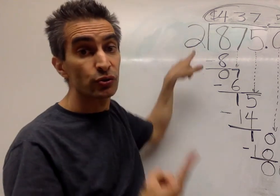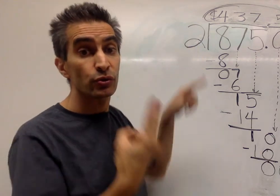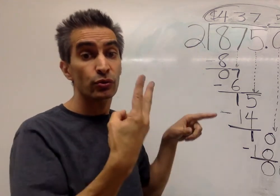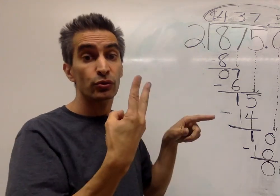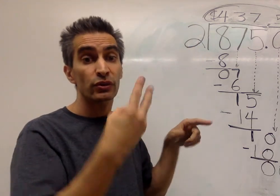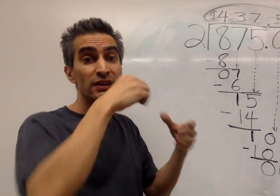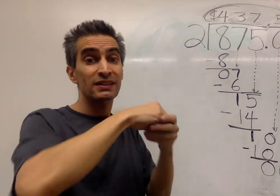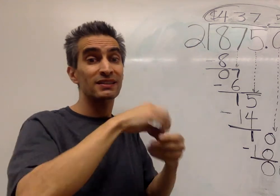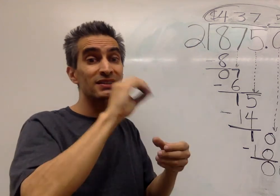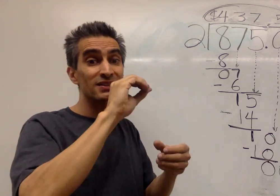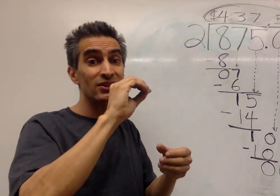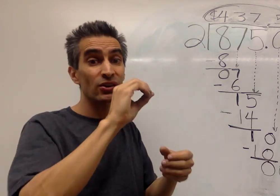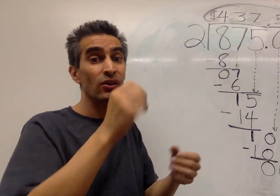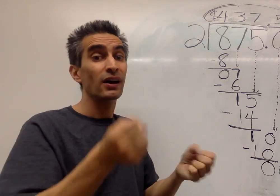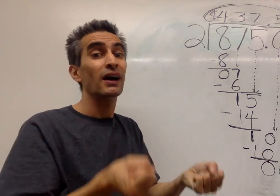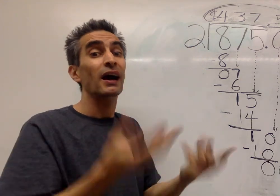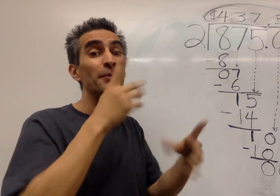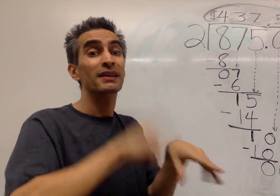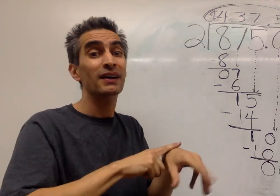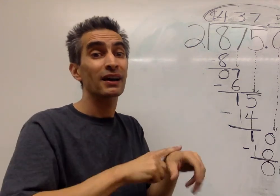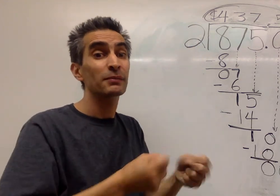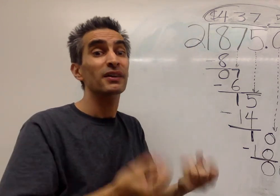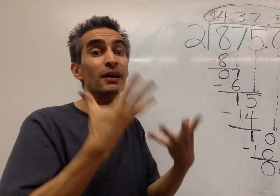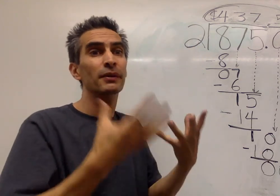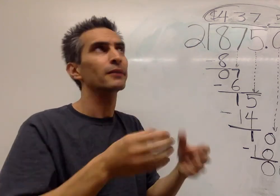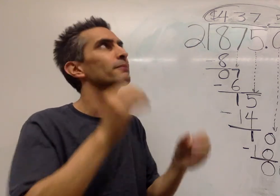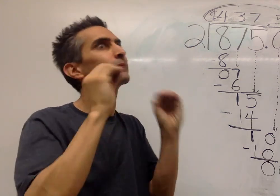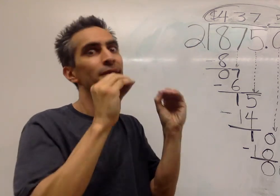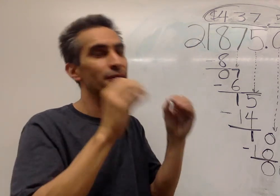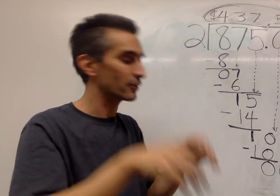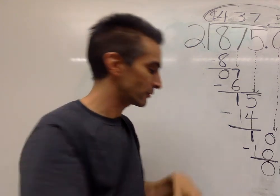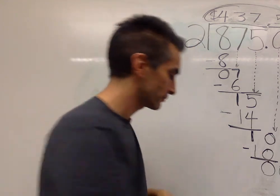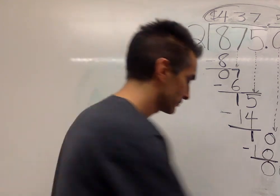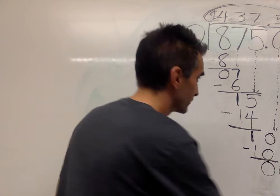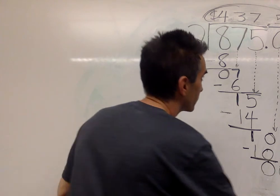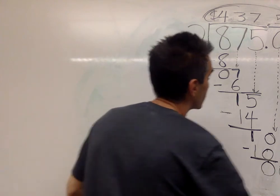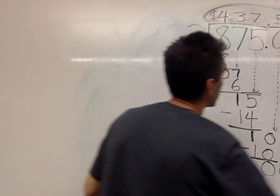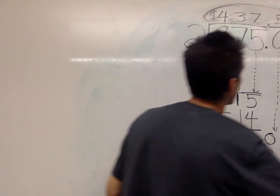Two goes into zero. How many times? Uh, zero times.